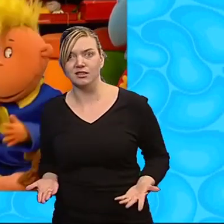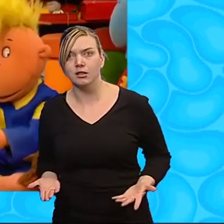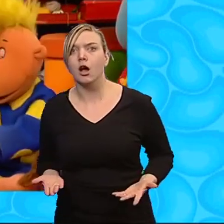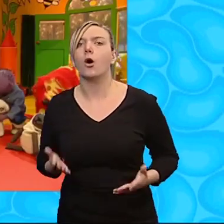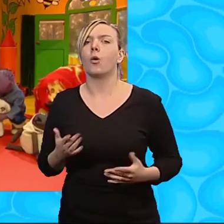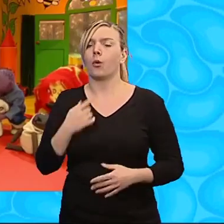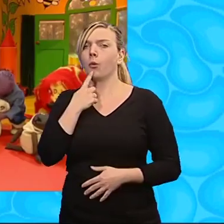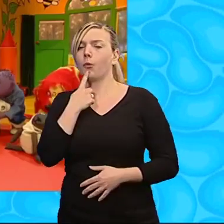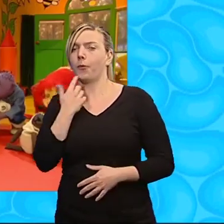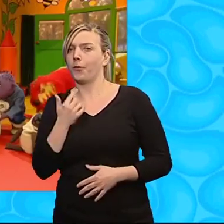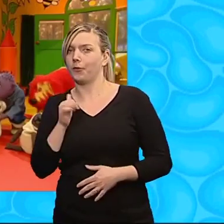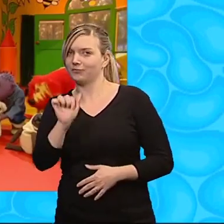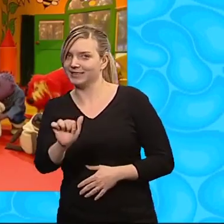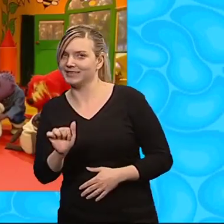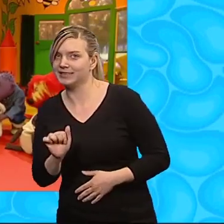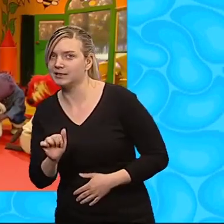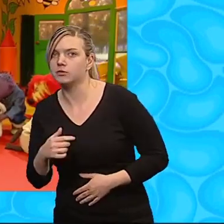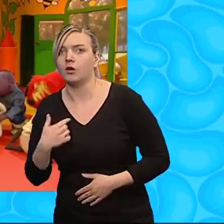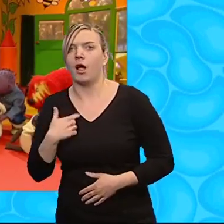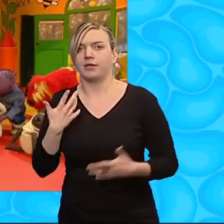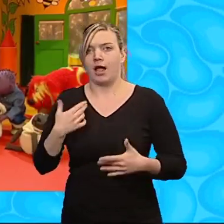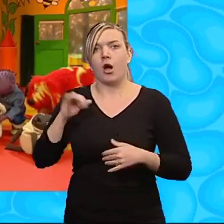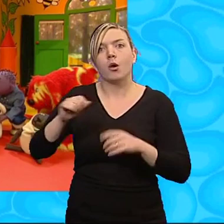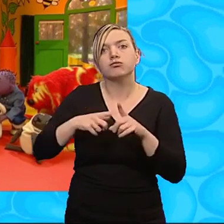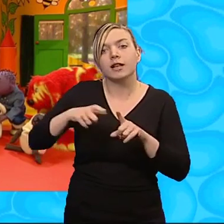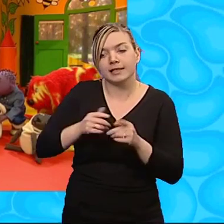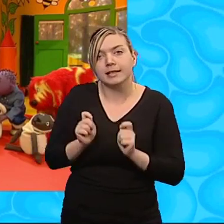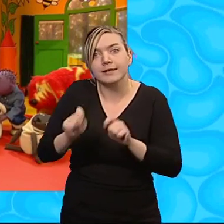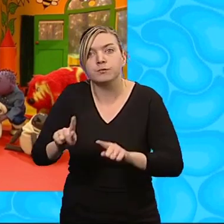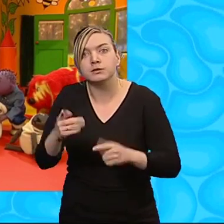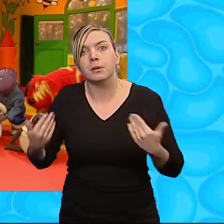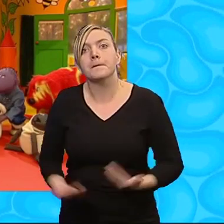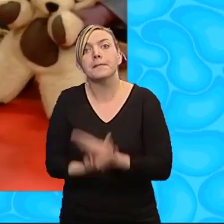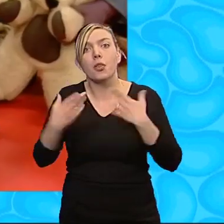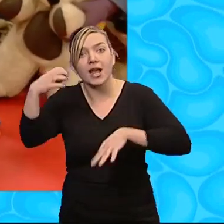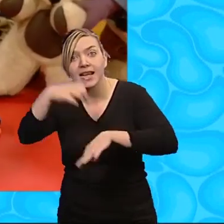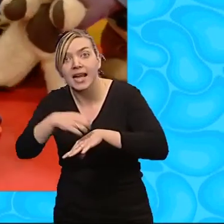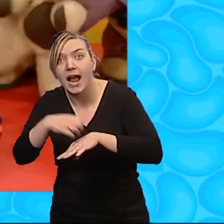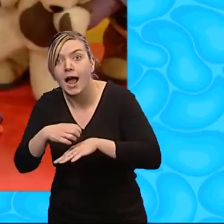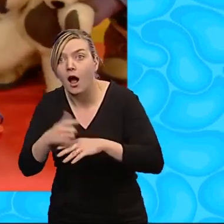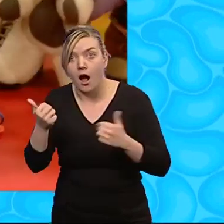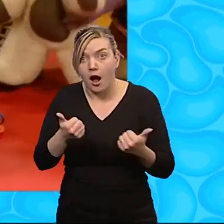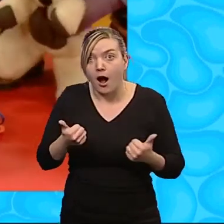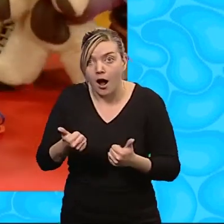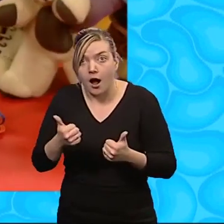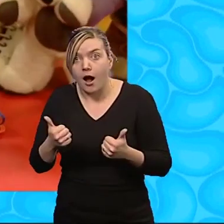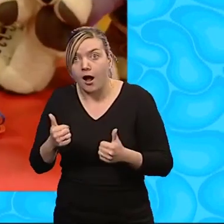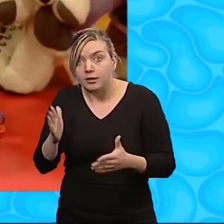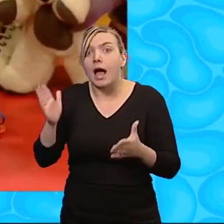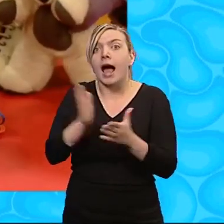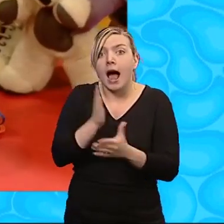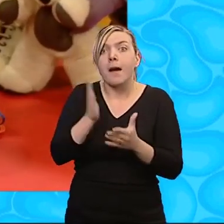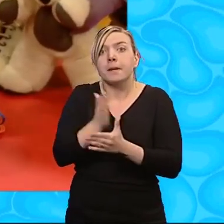yes! Now, we'll give Baby Rocky her birthday cake! Here it is! Hey! Happy